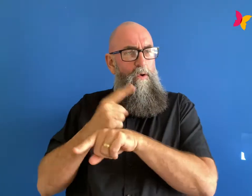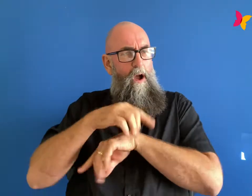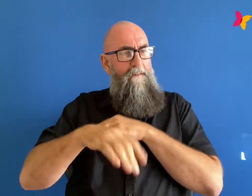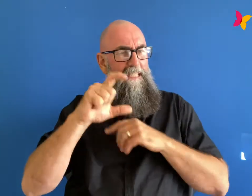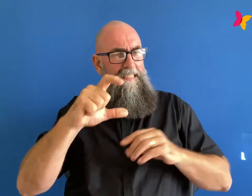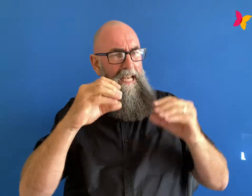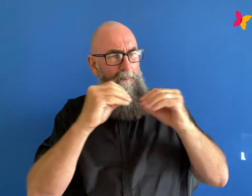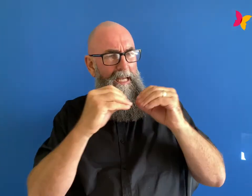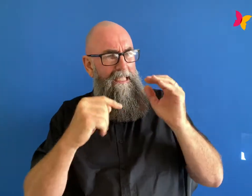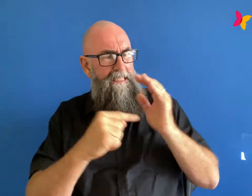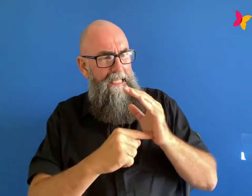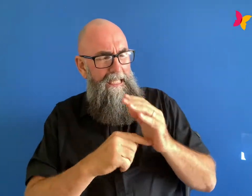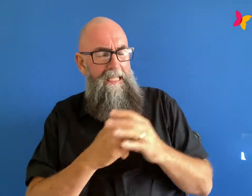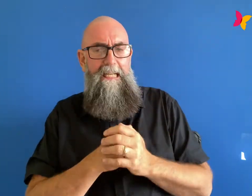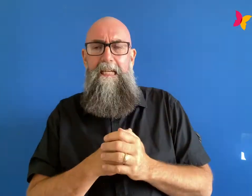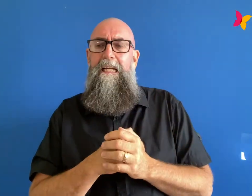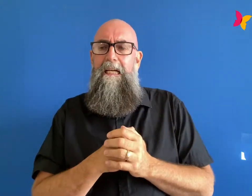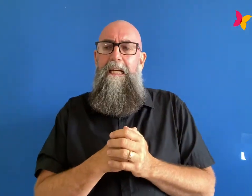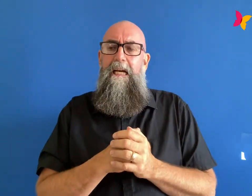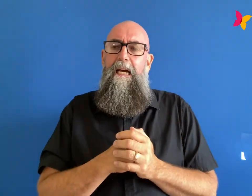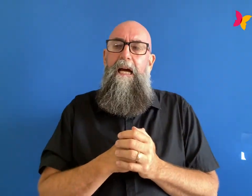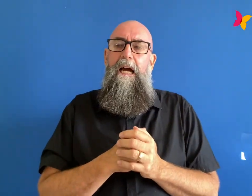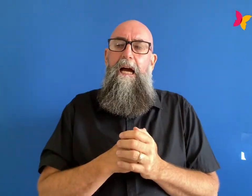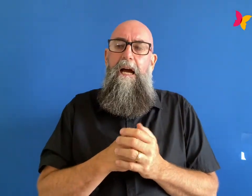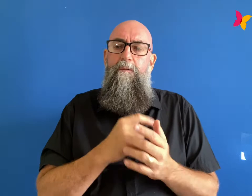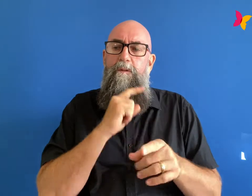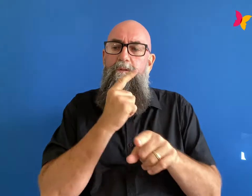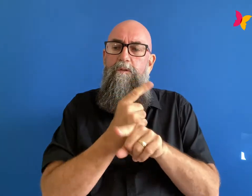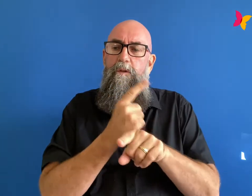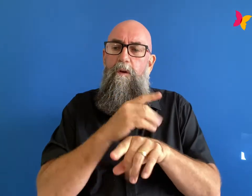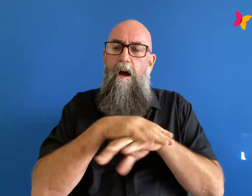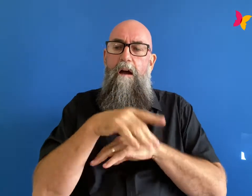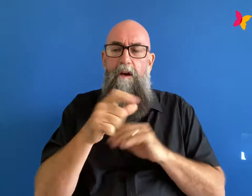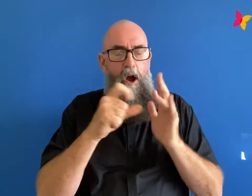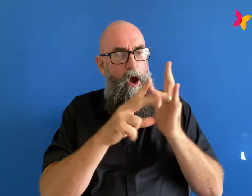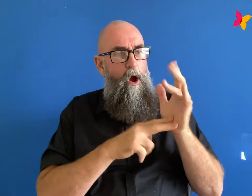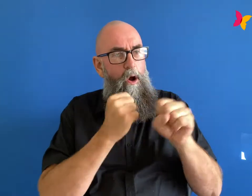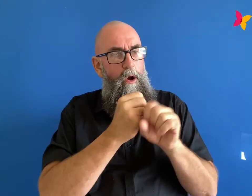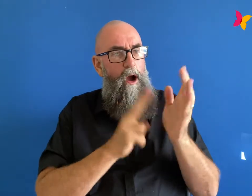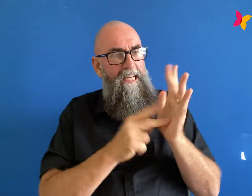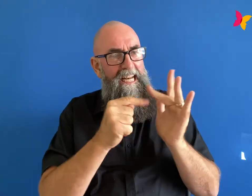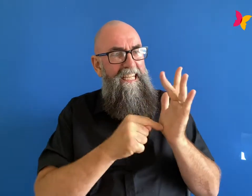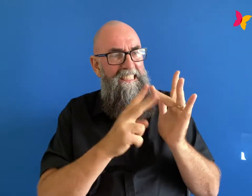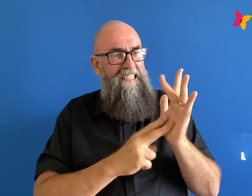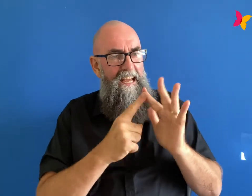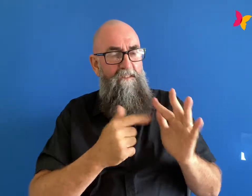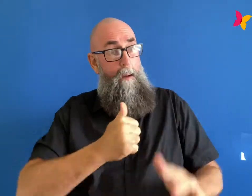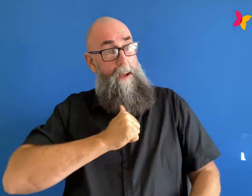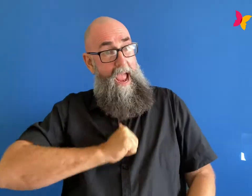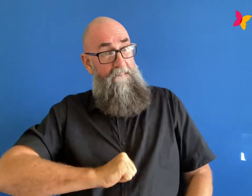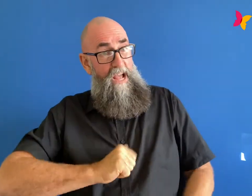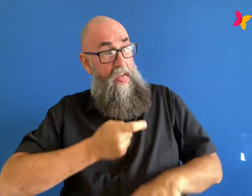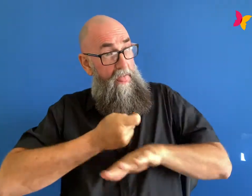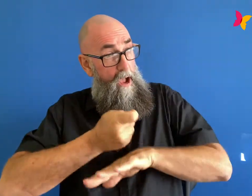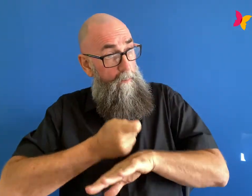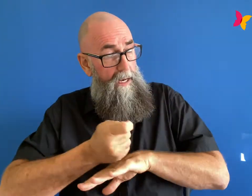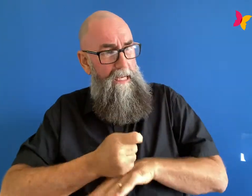term i think cbt gets used as the acronym somebody listening what is that so cbt cognitive